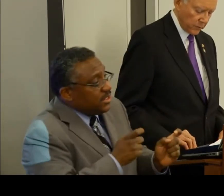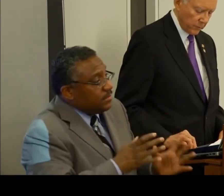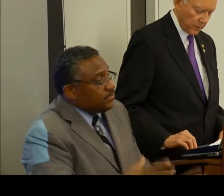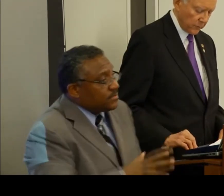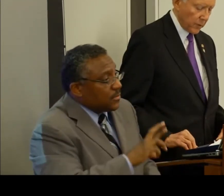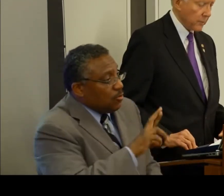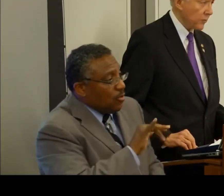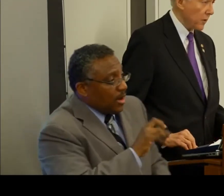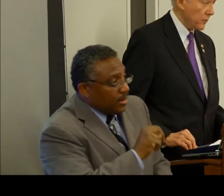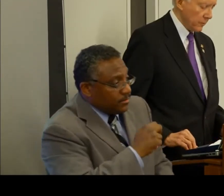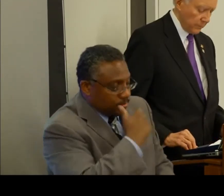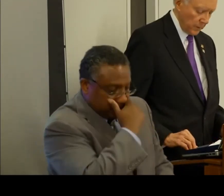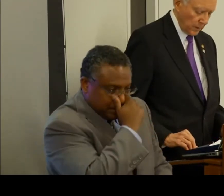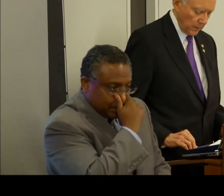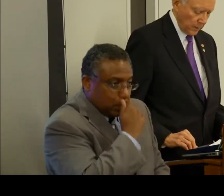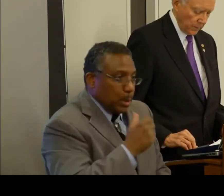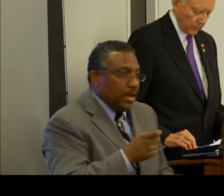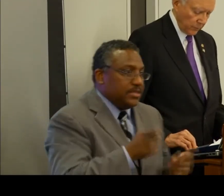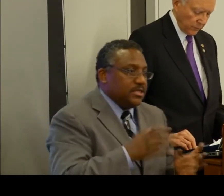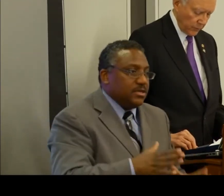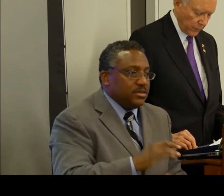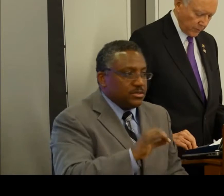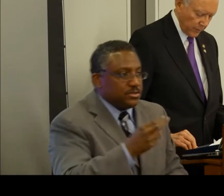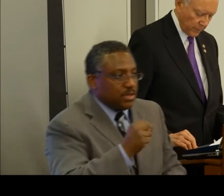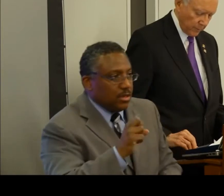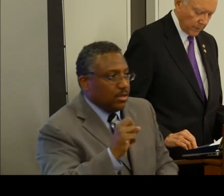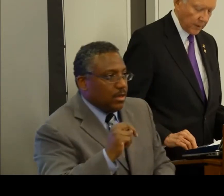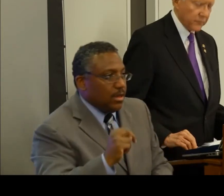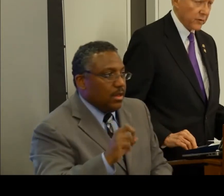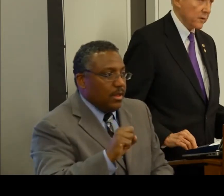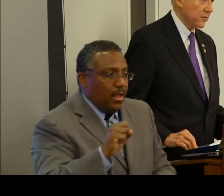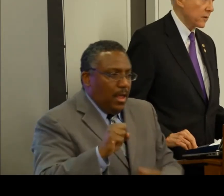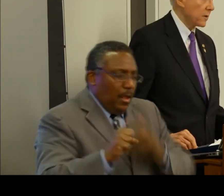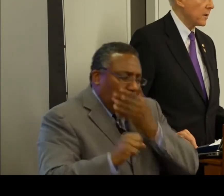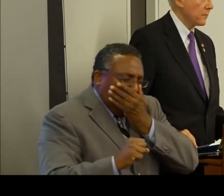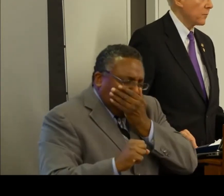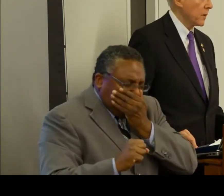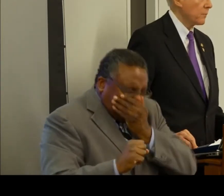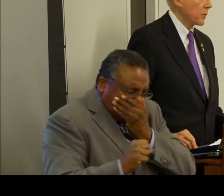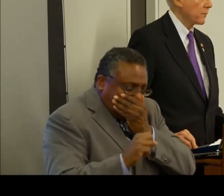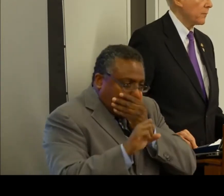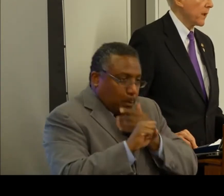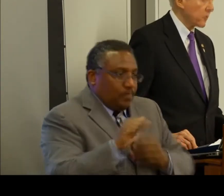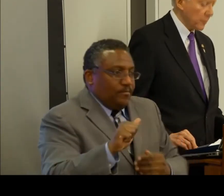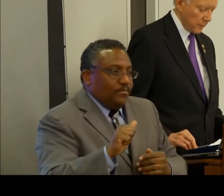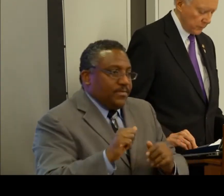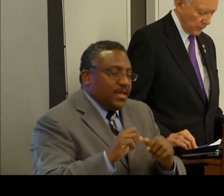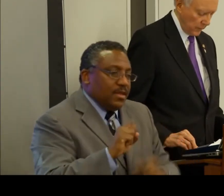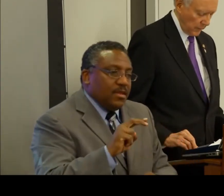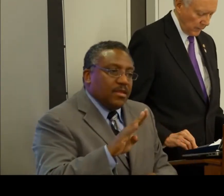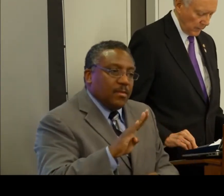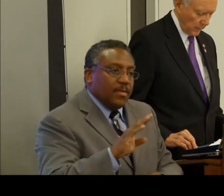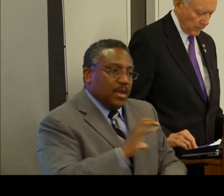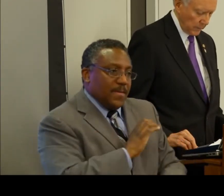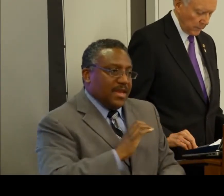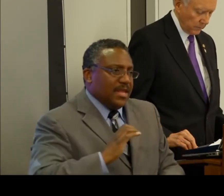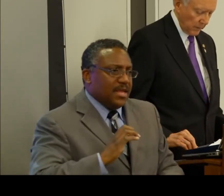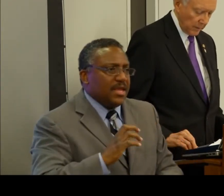House Ways and Means Committee and Chairman Johnson of the Social Security Subcommittee, I've solicited input from experts